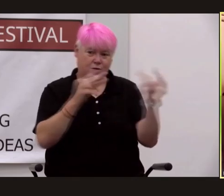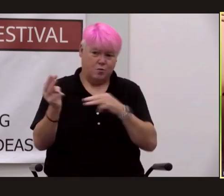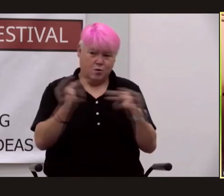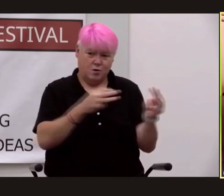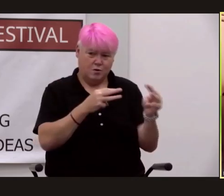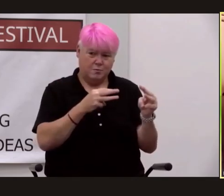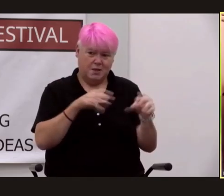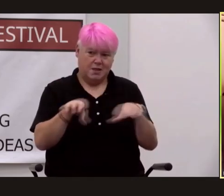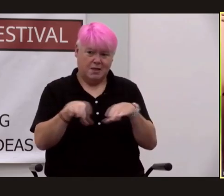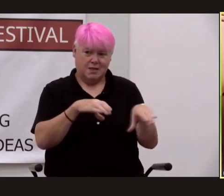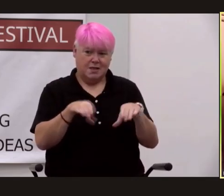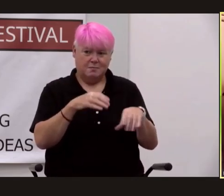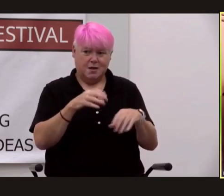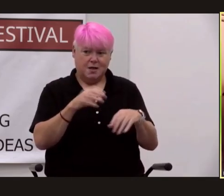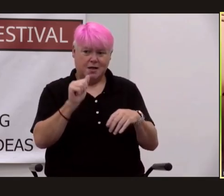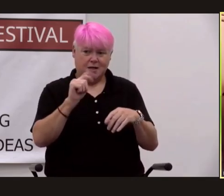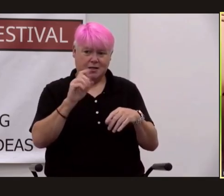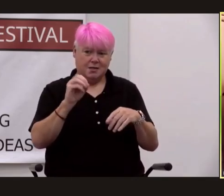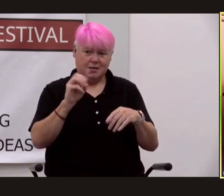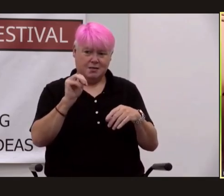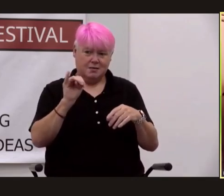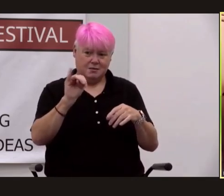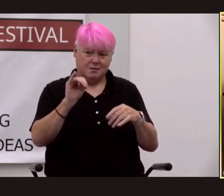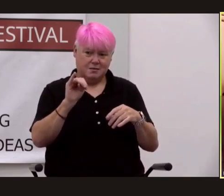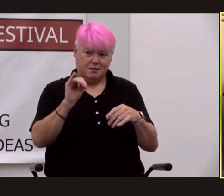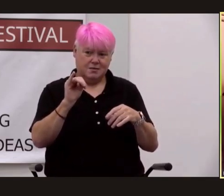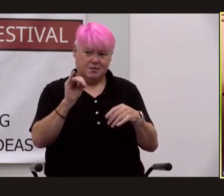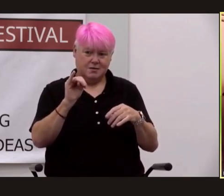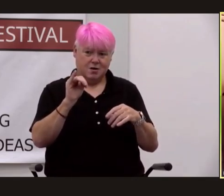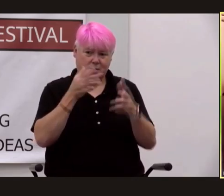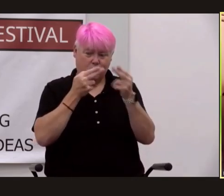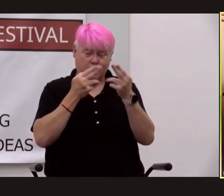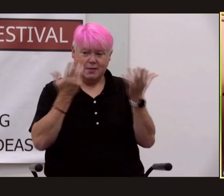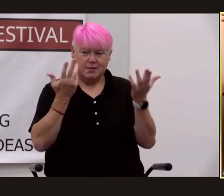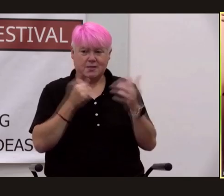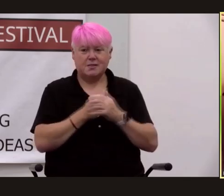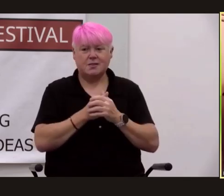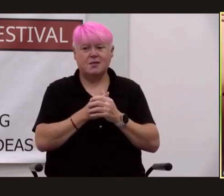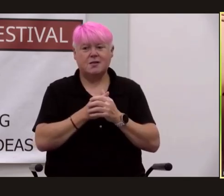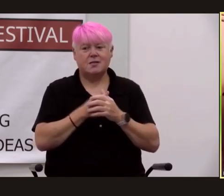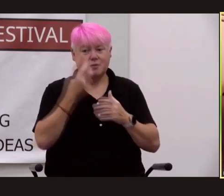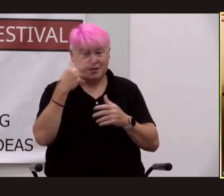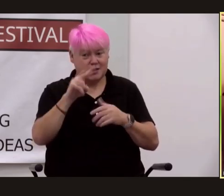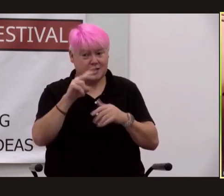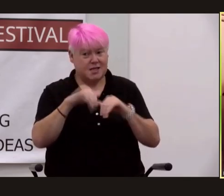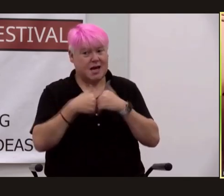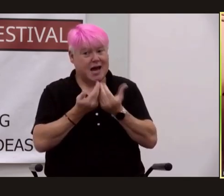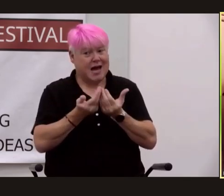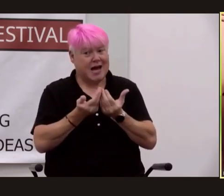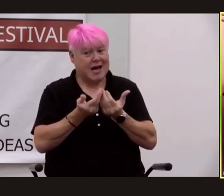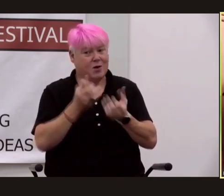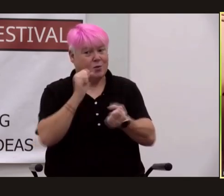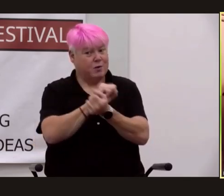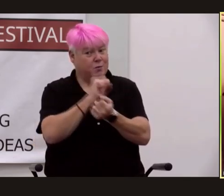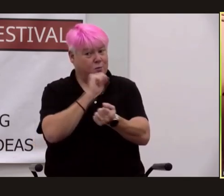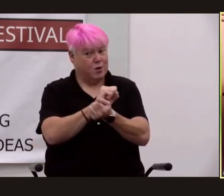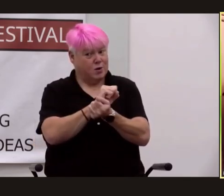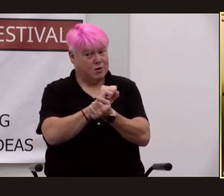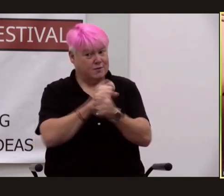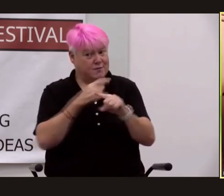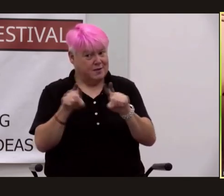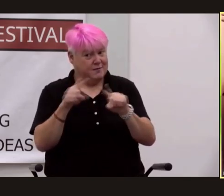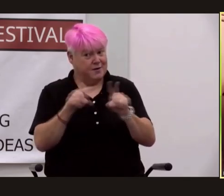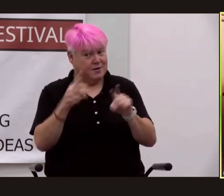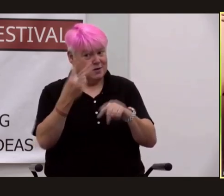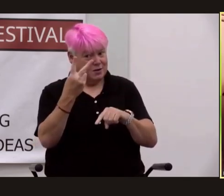by atomic weapons so we could gauge how effective the two different types of atomic